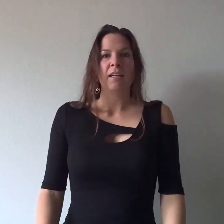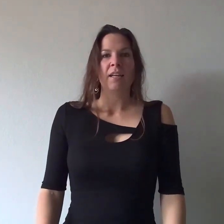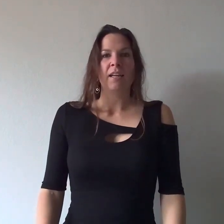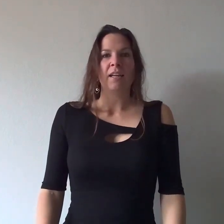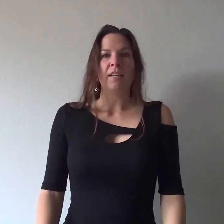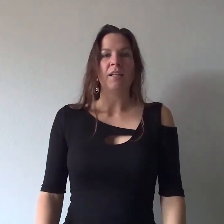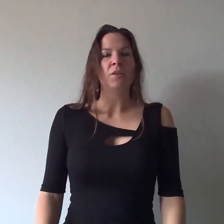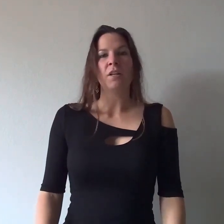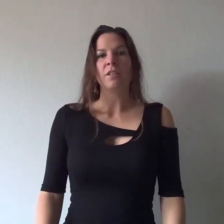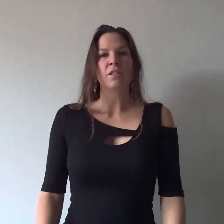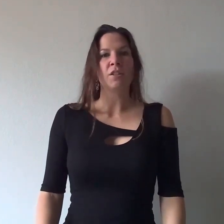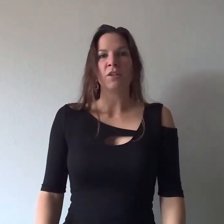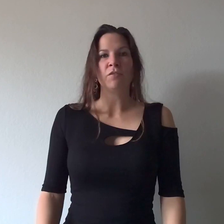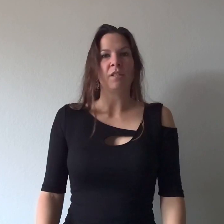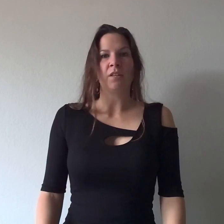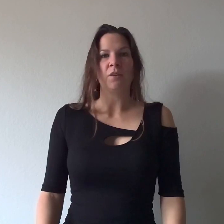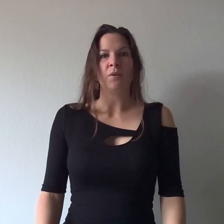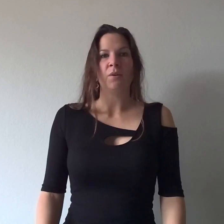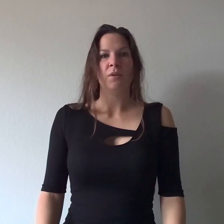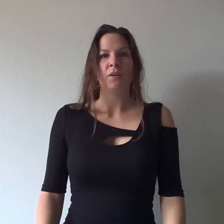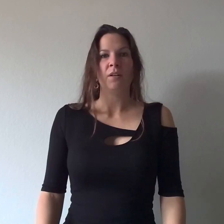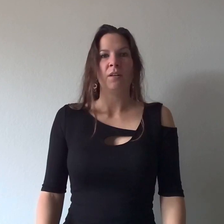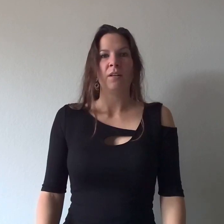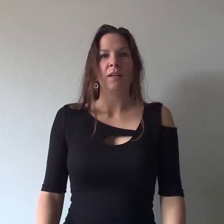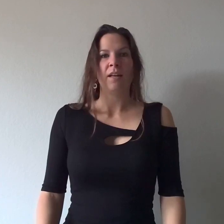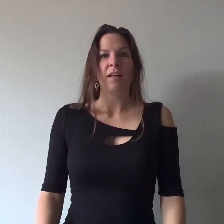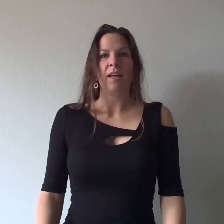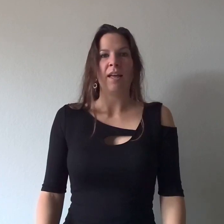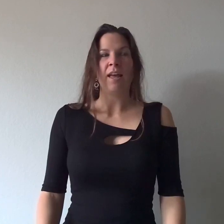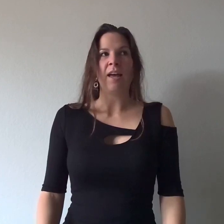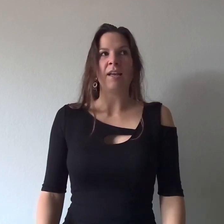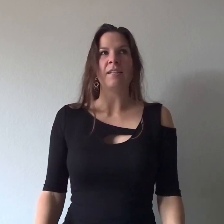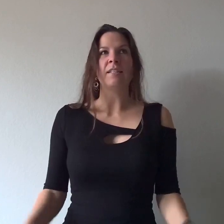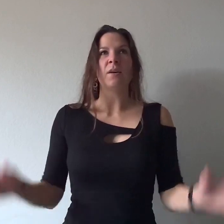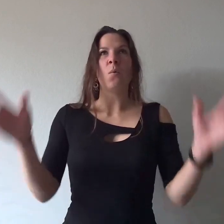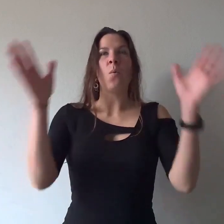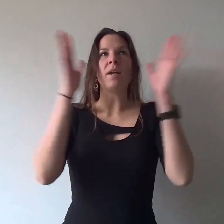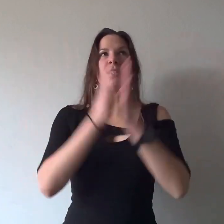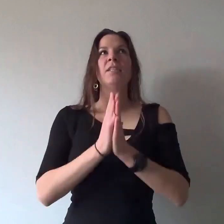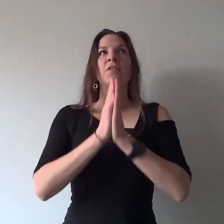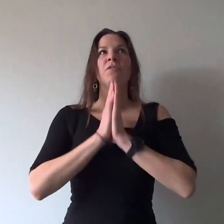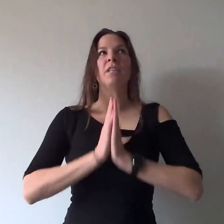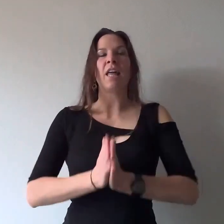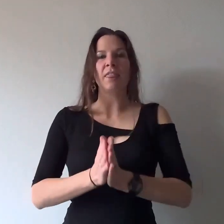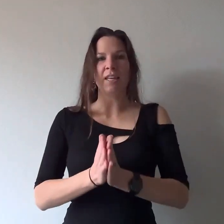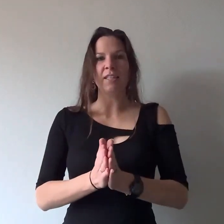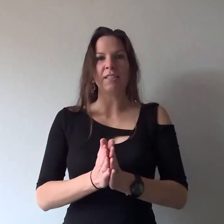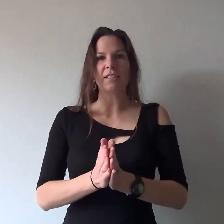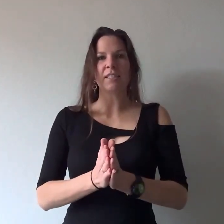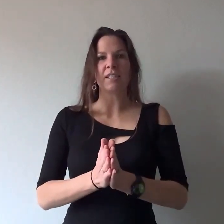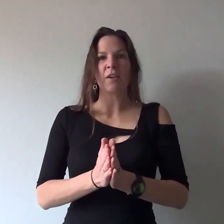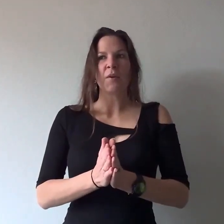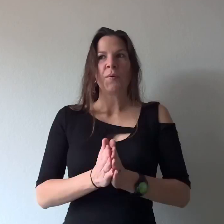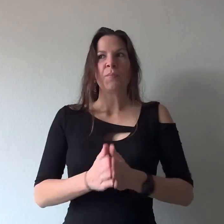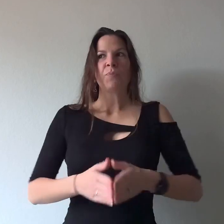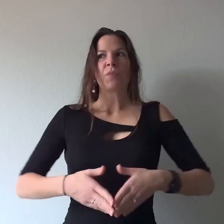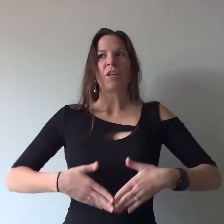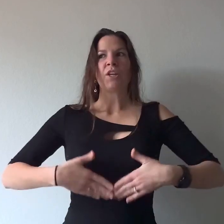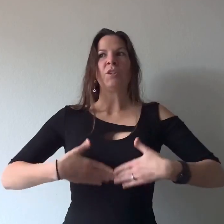it no longer serves you and once you've done this you